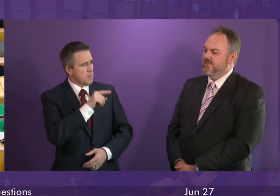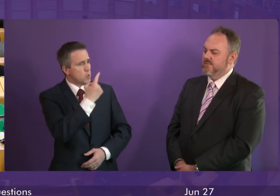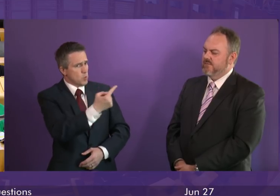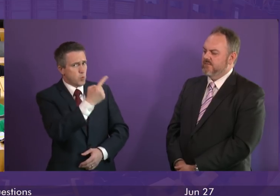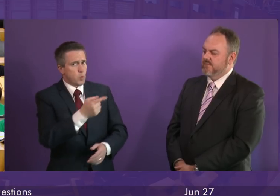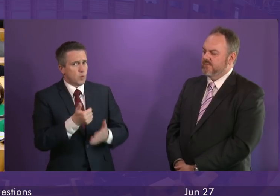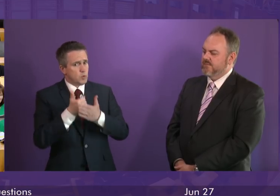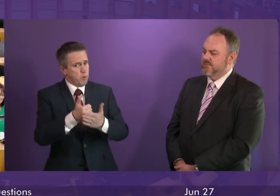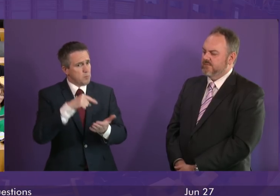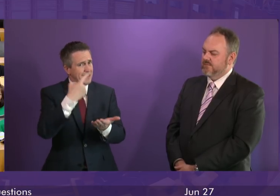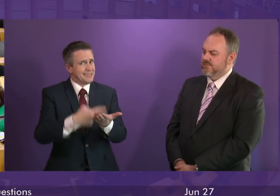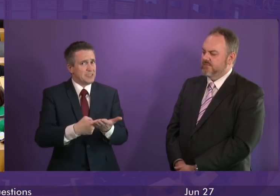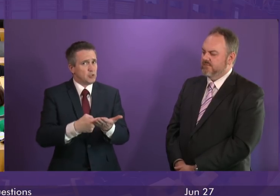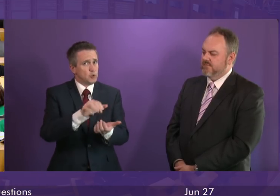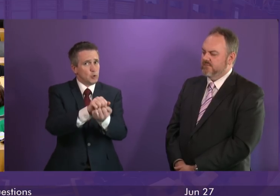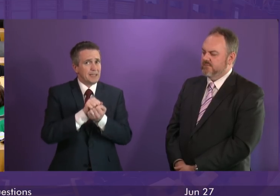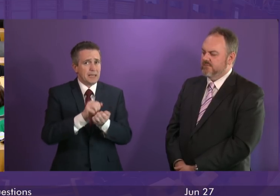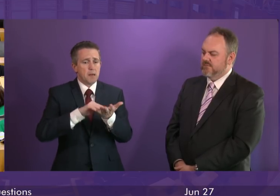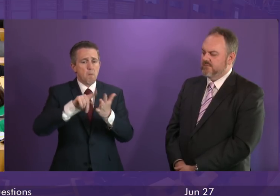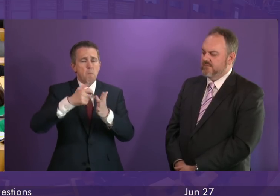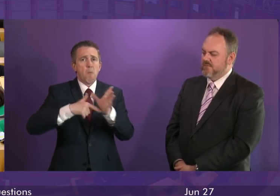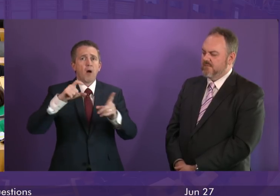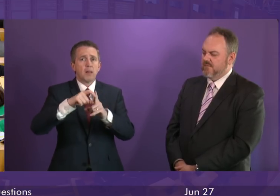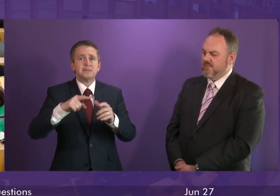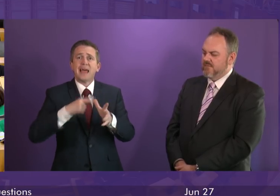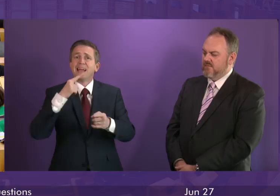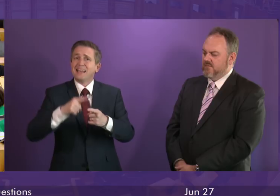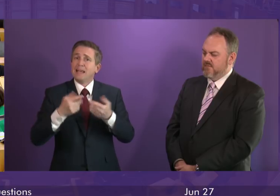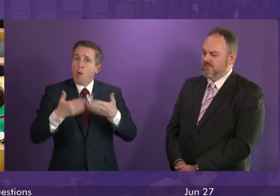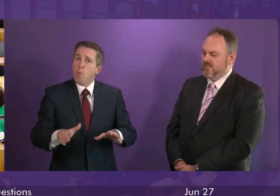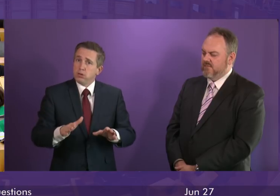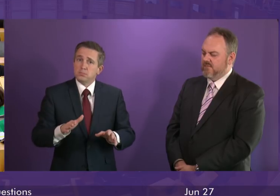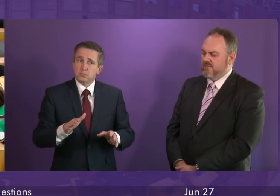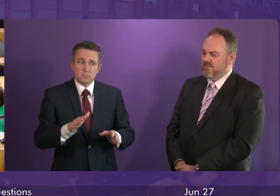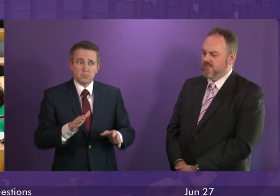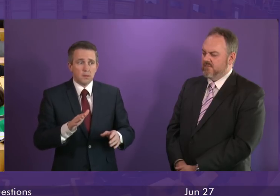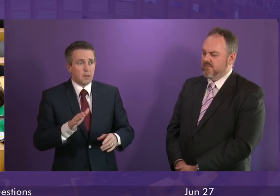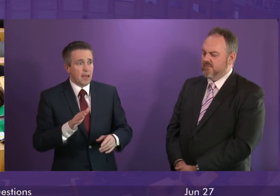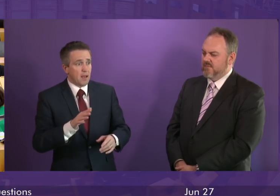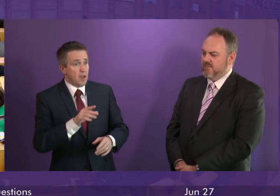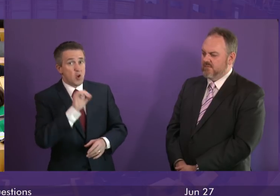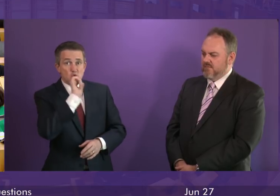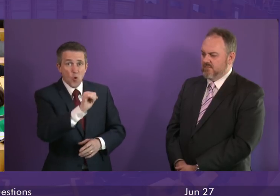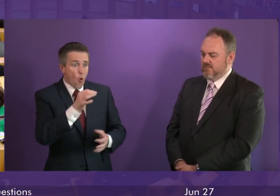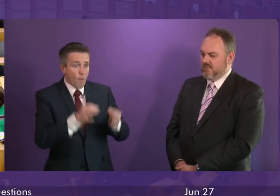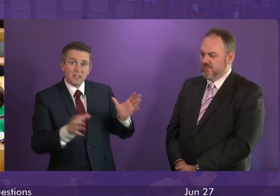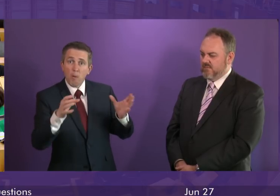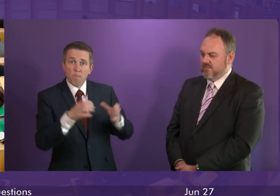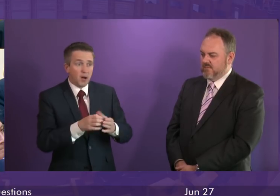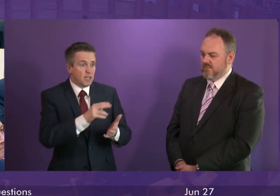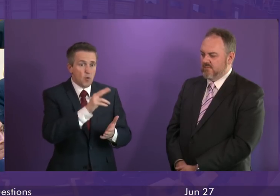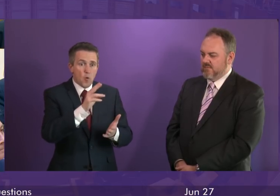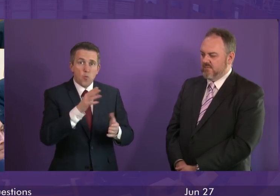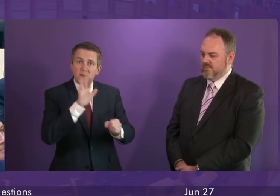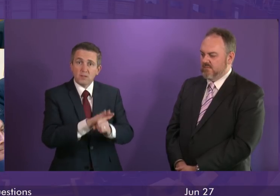decision to save Monkland's accident and emergency from closure. I have to say also though if it had been down to her party there would be no A&E in